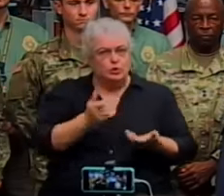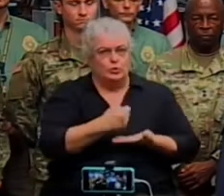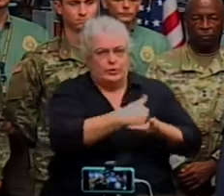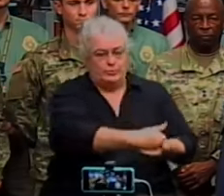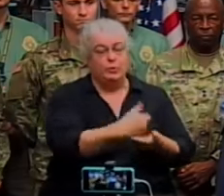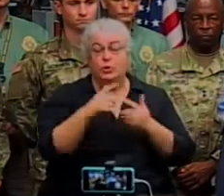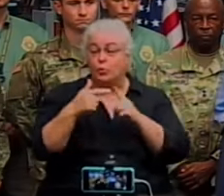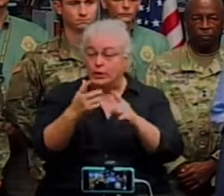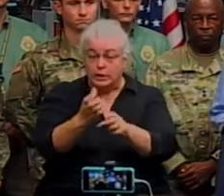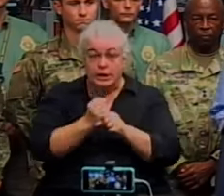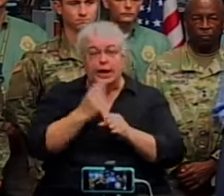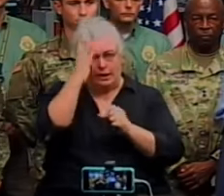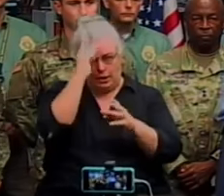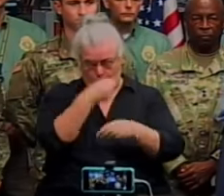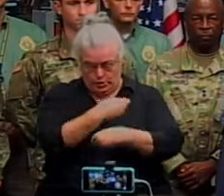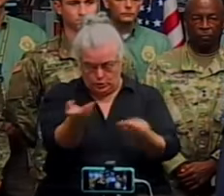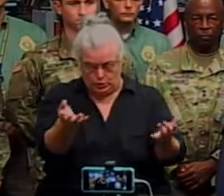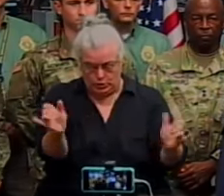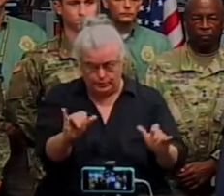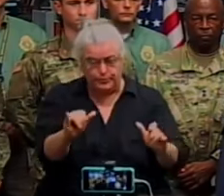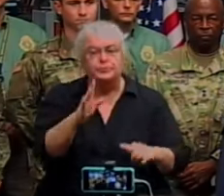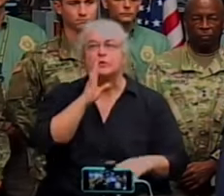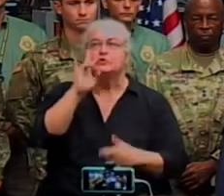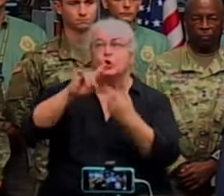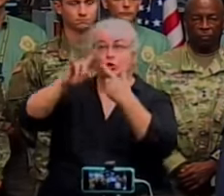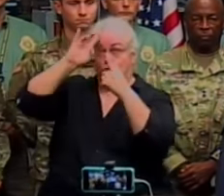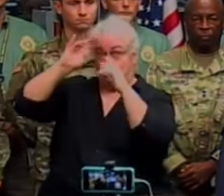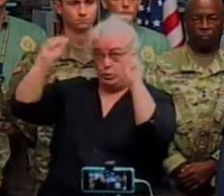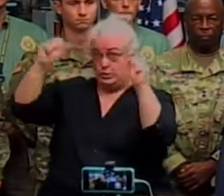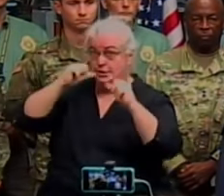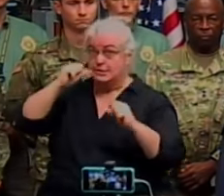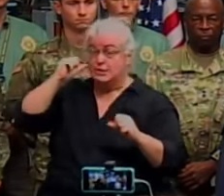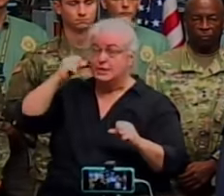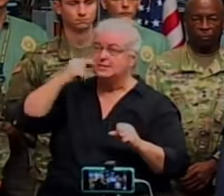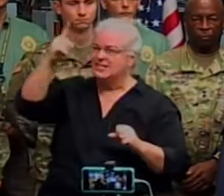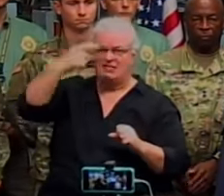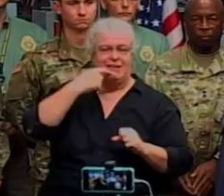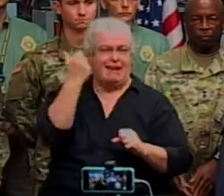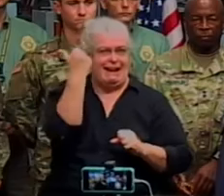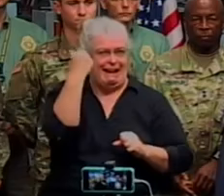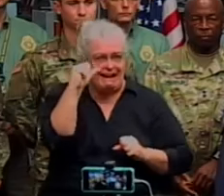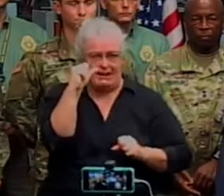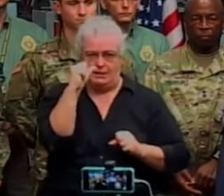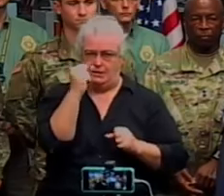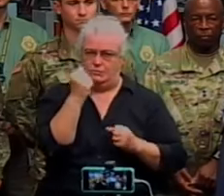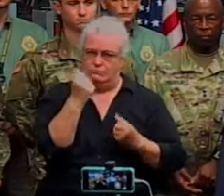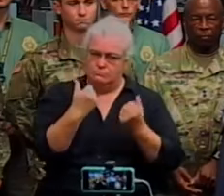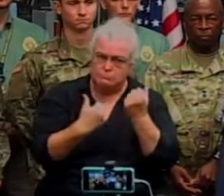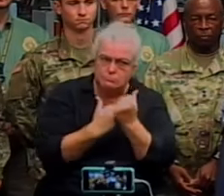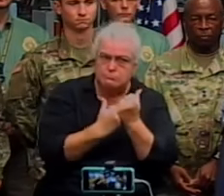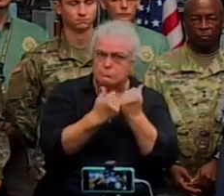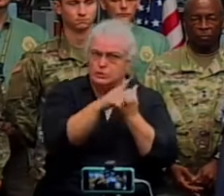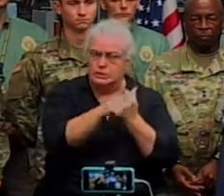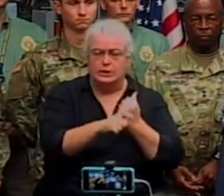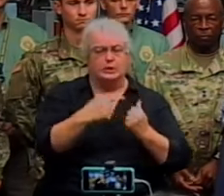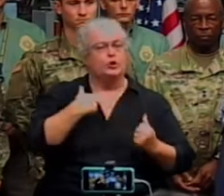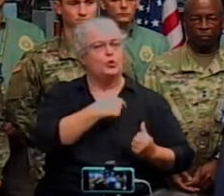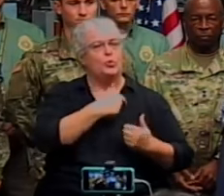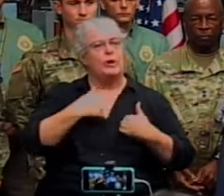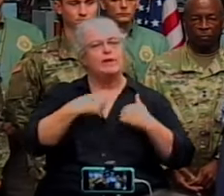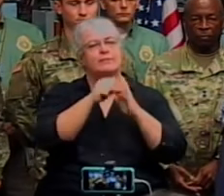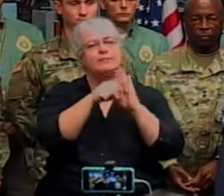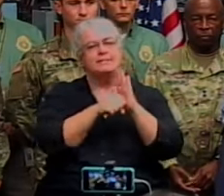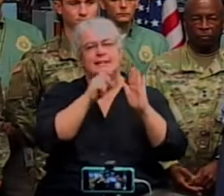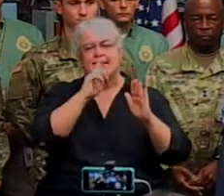I also spoke with the President yesterday. He committed to providing any federal assistance Florida may need. We have declared a state emergency